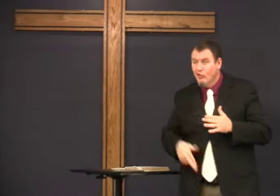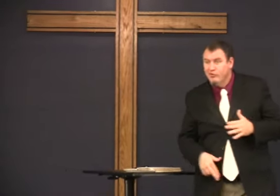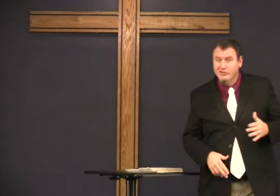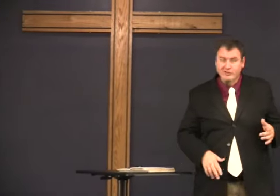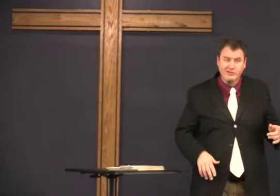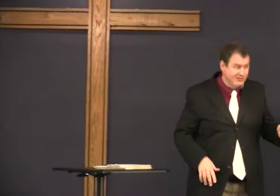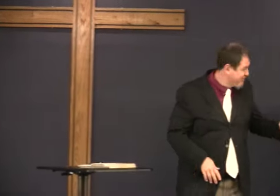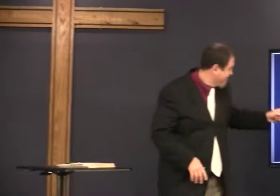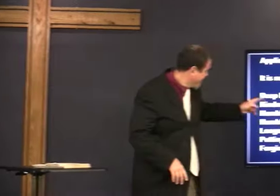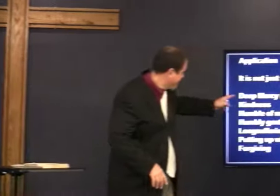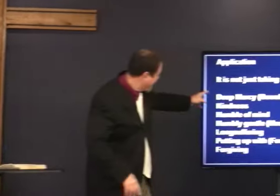not as a result